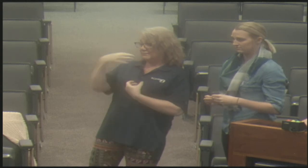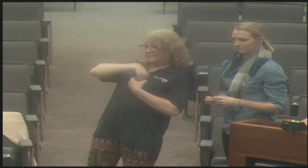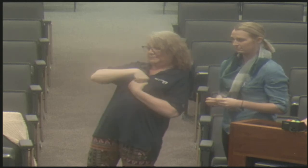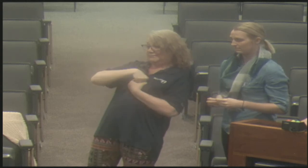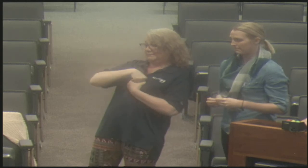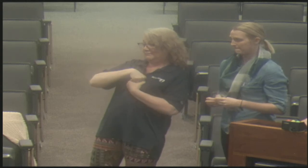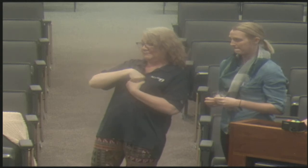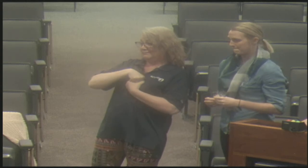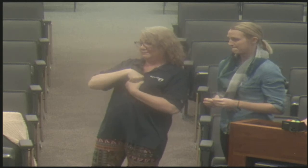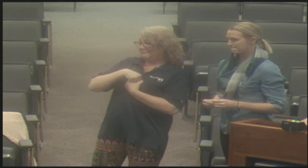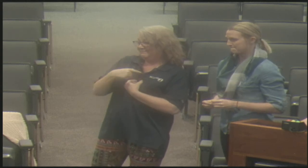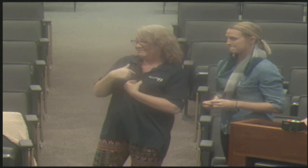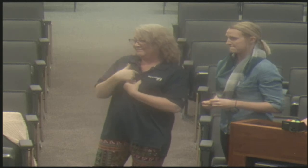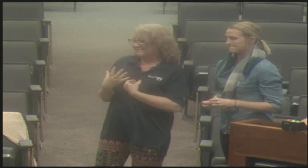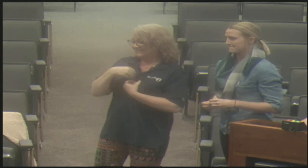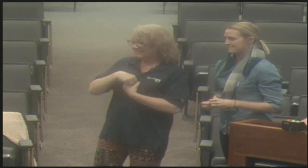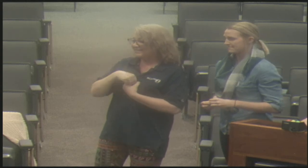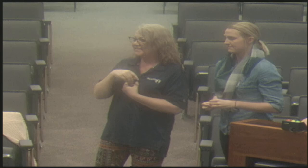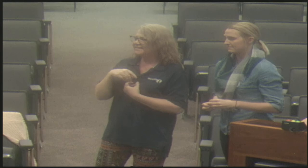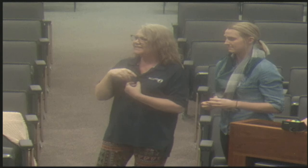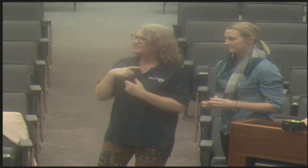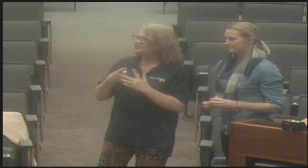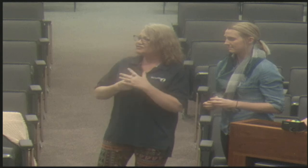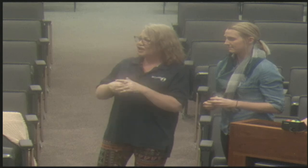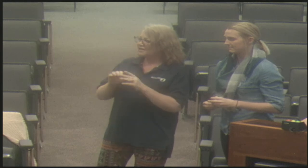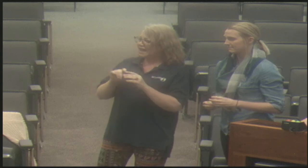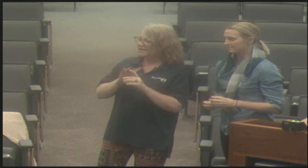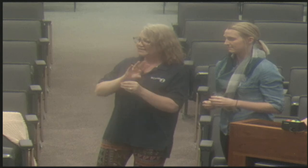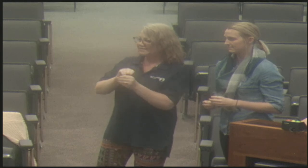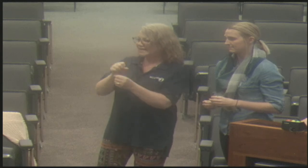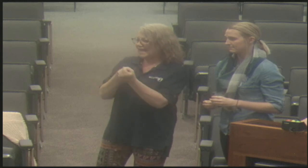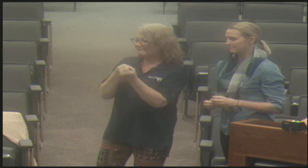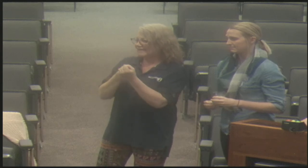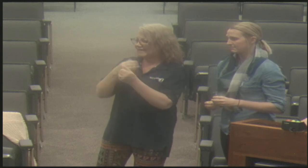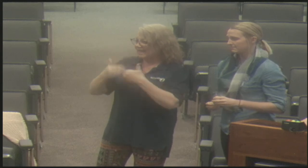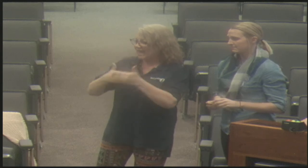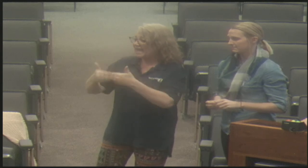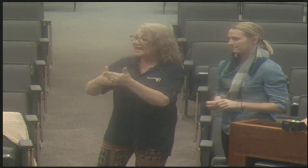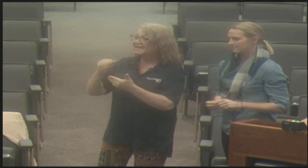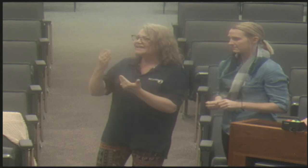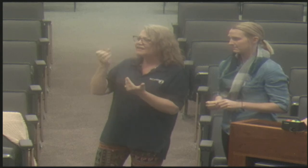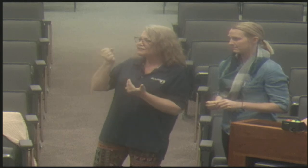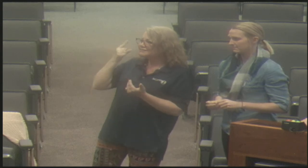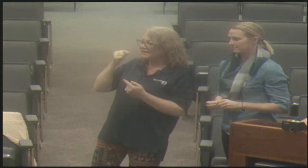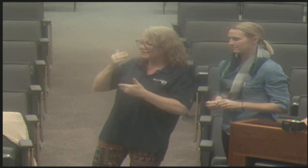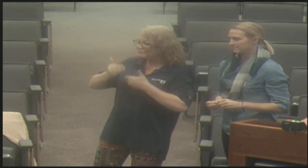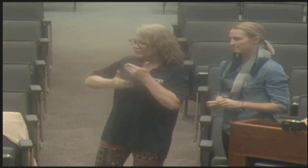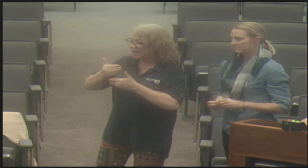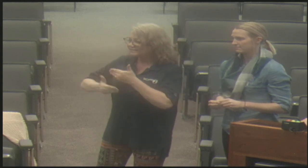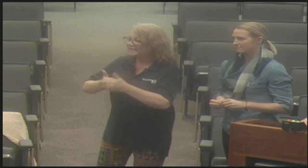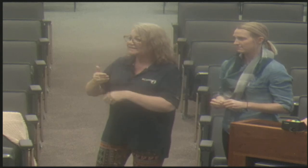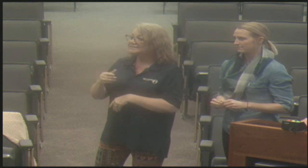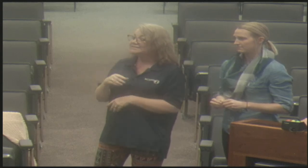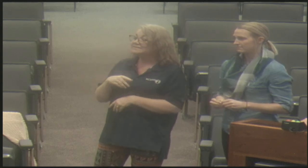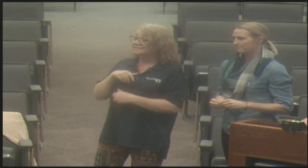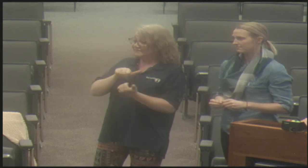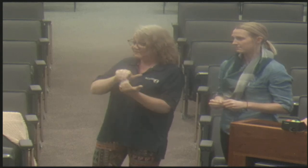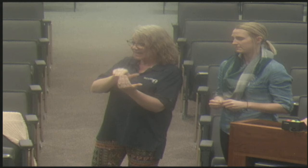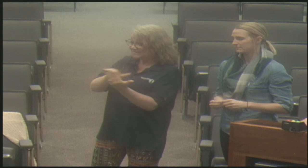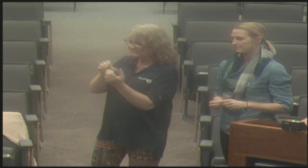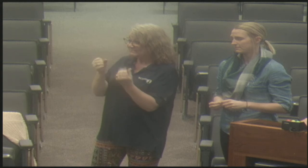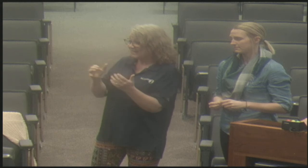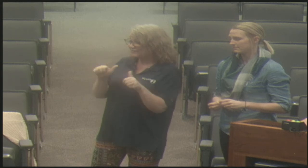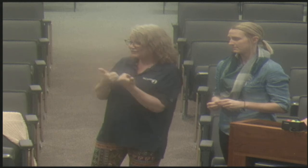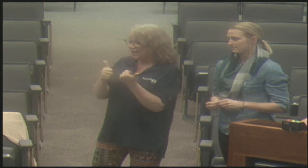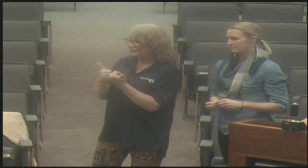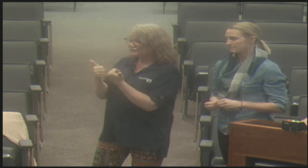specialist. I think I, it was just kind of, uh, embedded in within me. I just kind of, um, understanding the